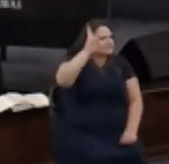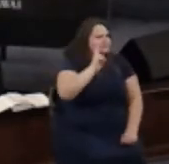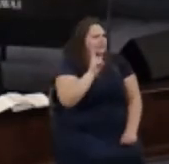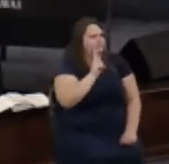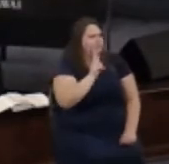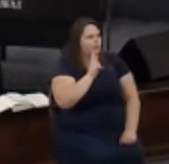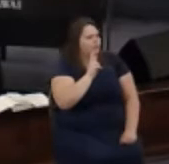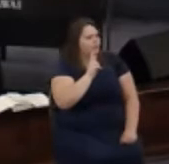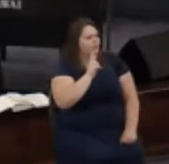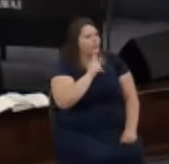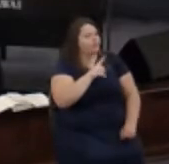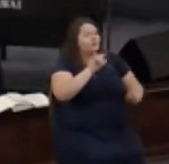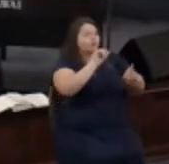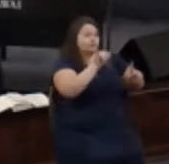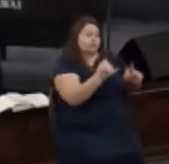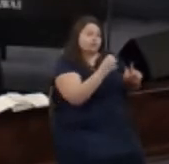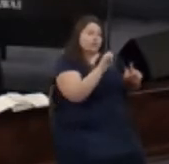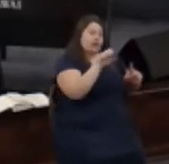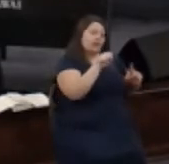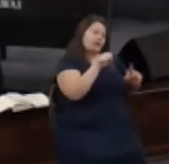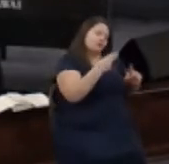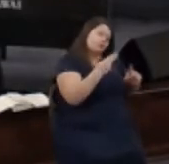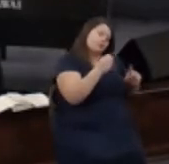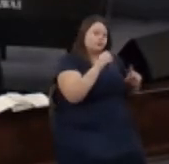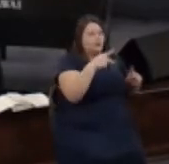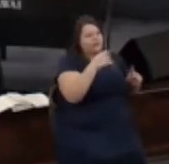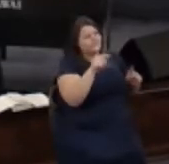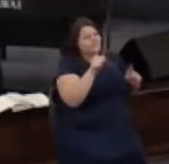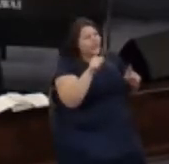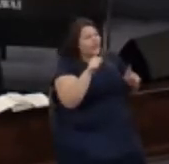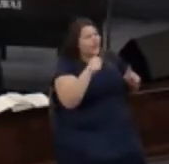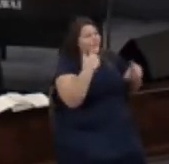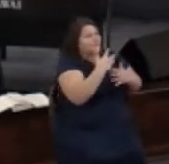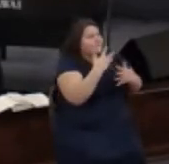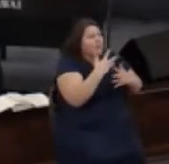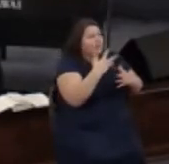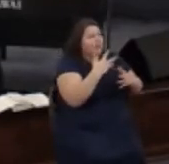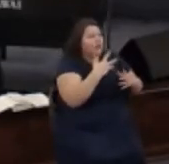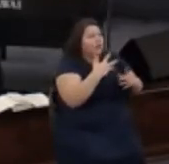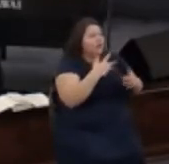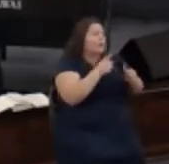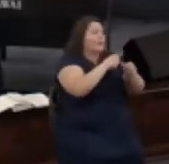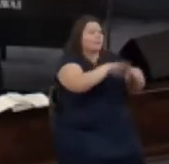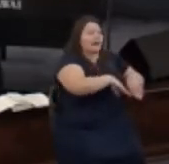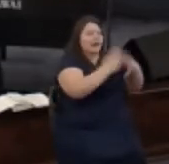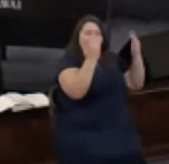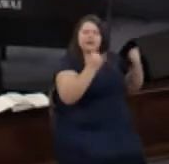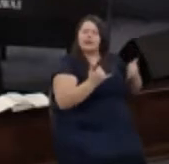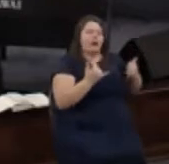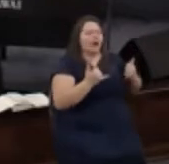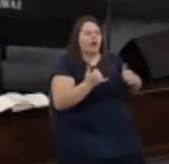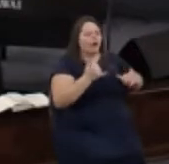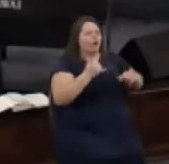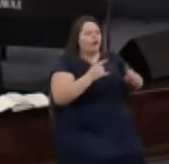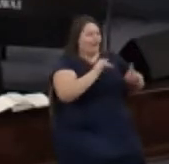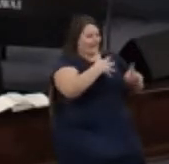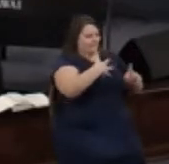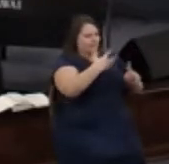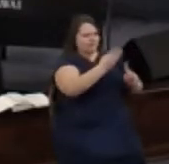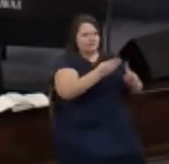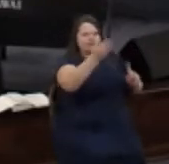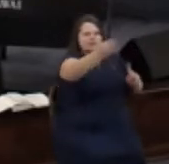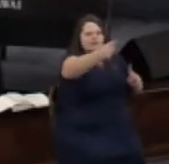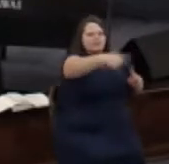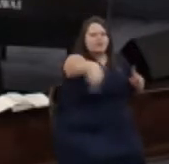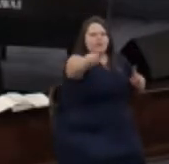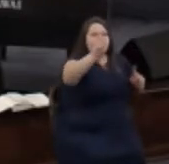fear that was on Jehoshaphat and Judah at the beginning was now on the kingdoms around them because God chose to fight